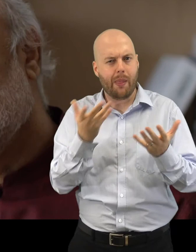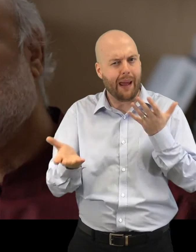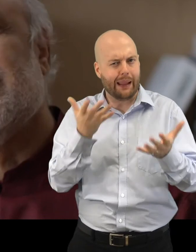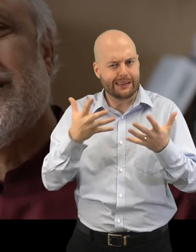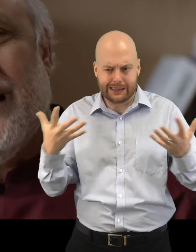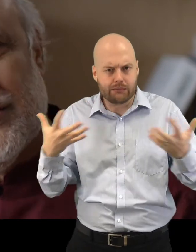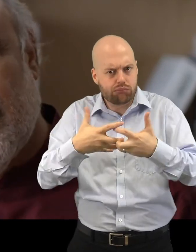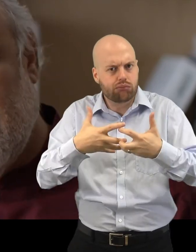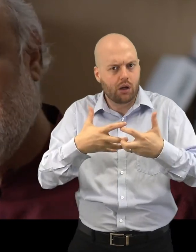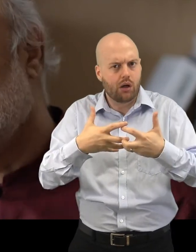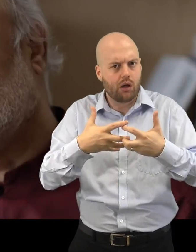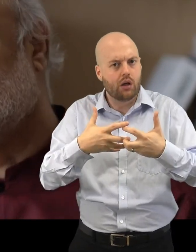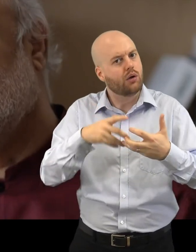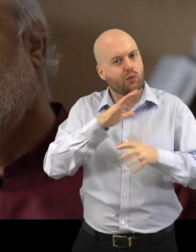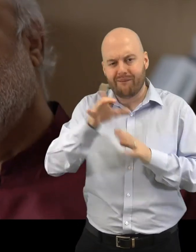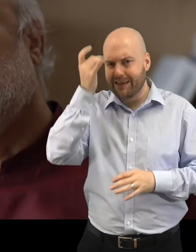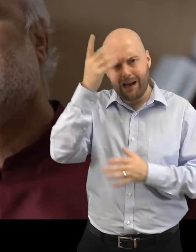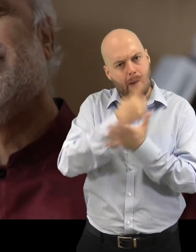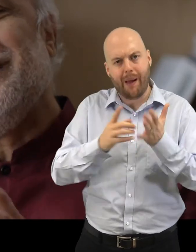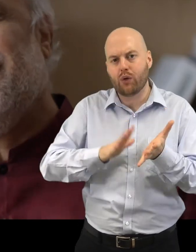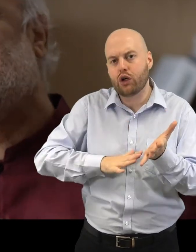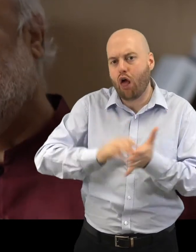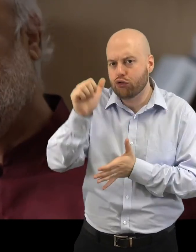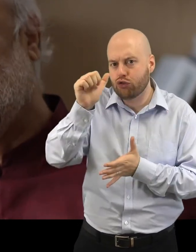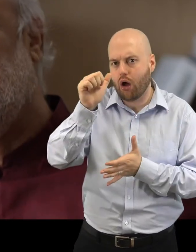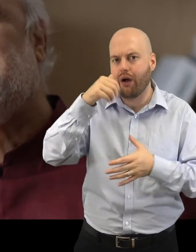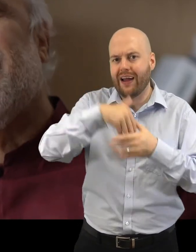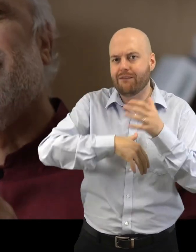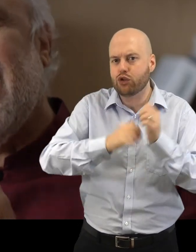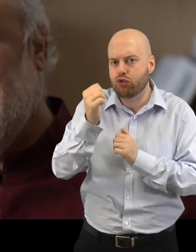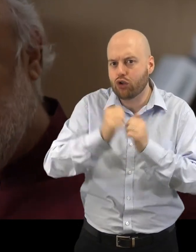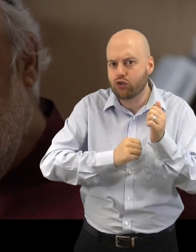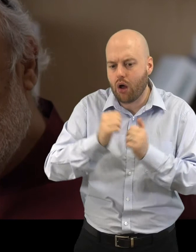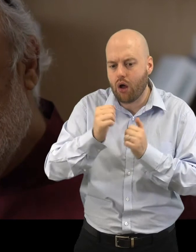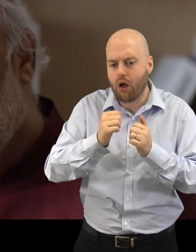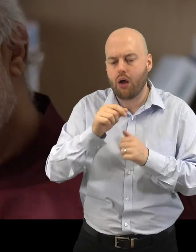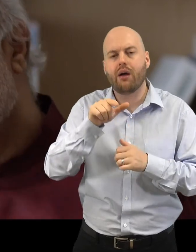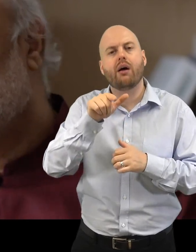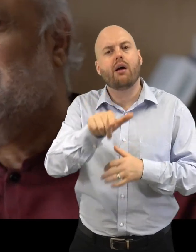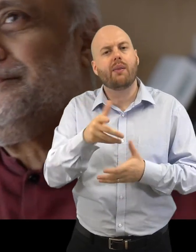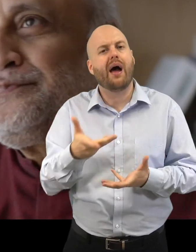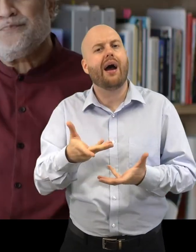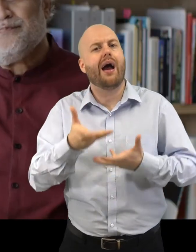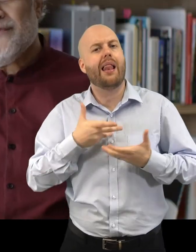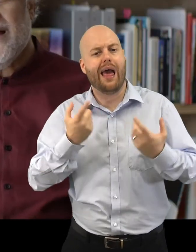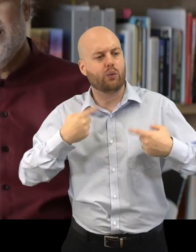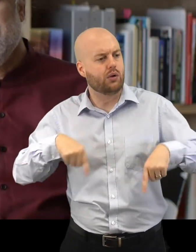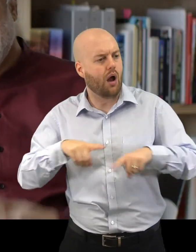which is cultural infrastructure, which is infrastructure that allows you to make